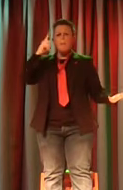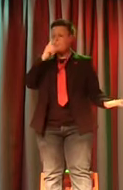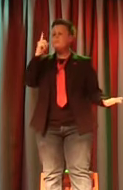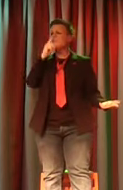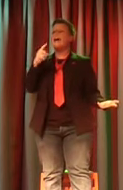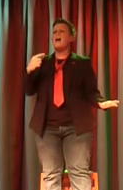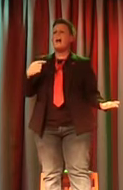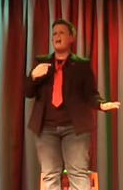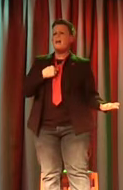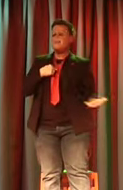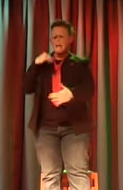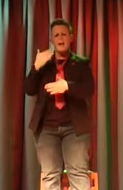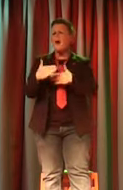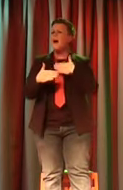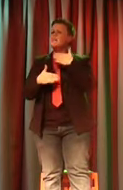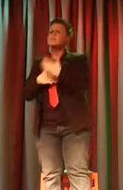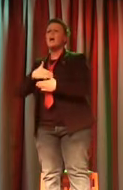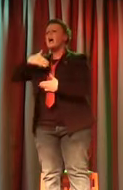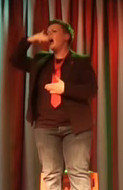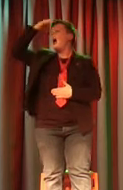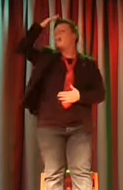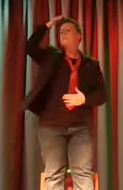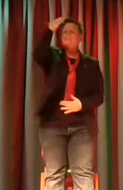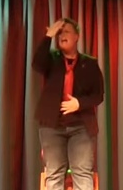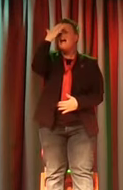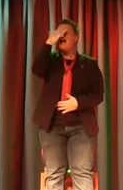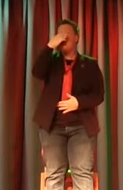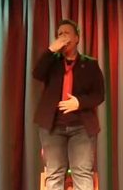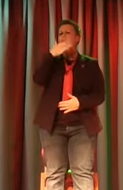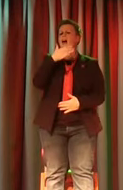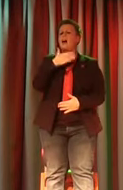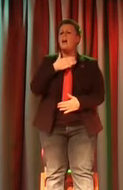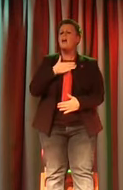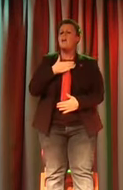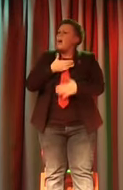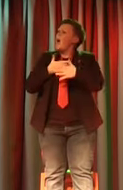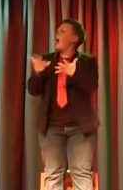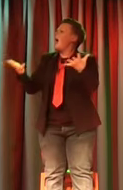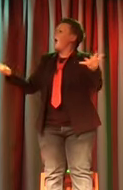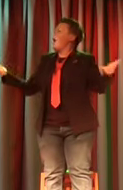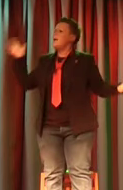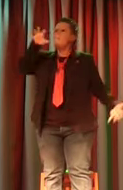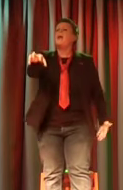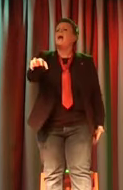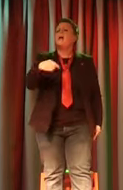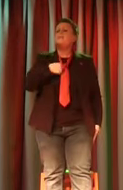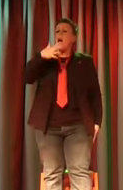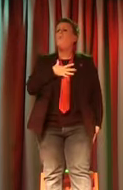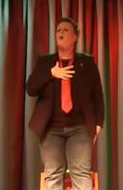And pretend that I don't care Any place I